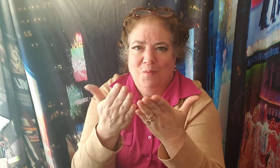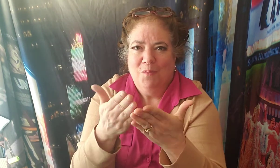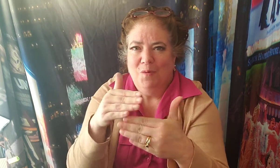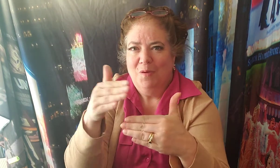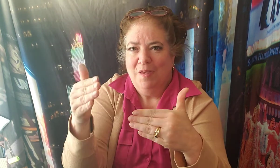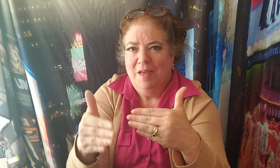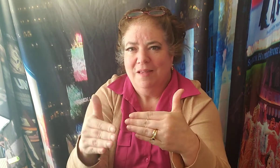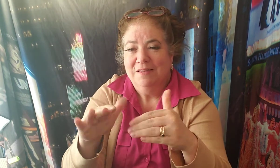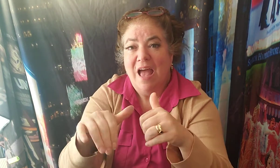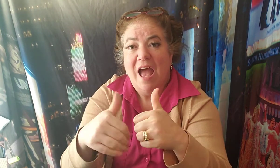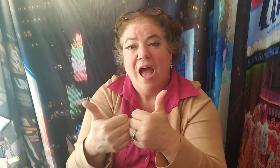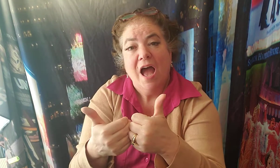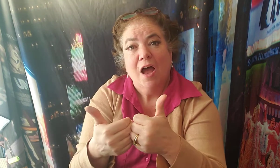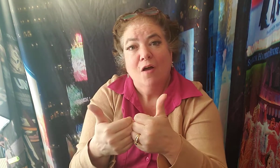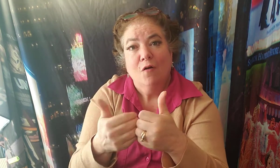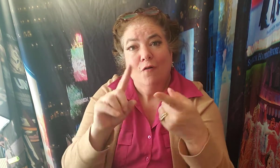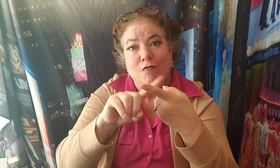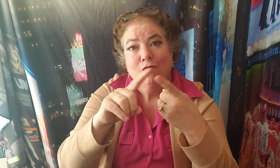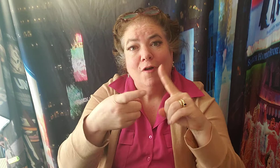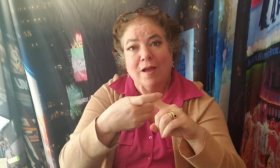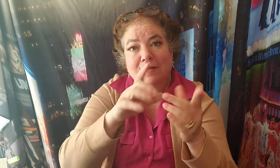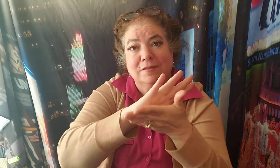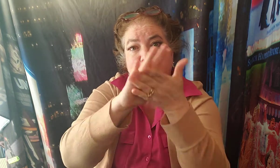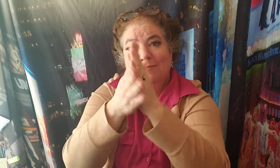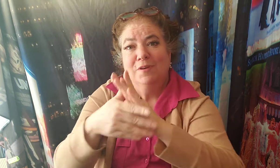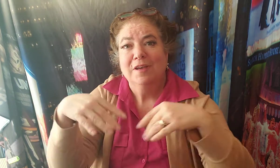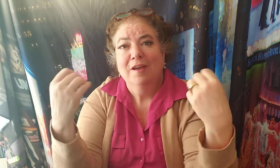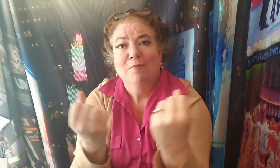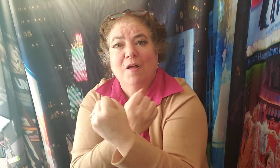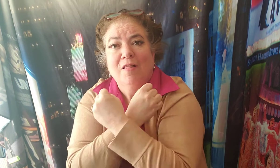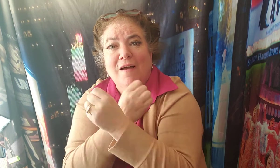lovers a fight.